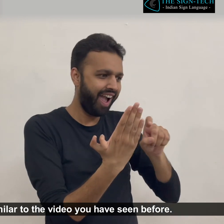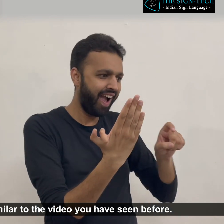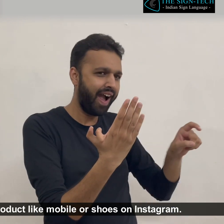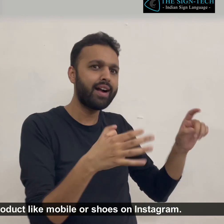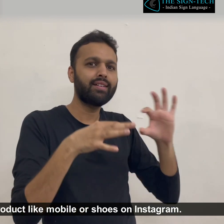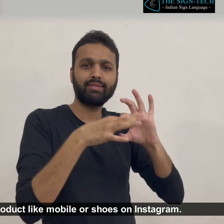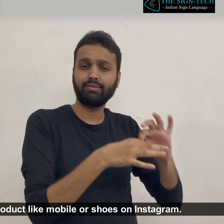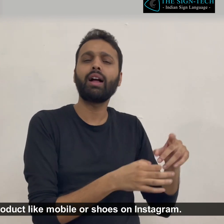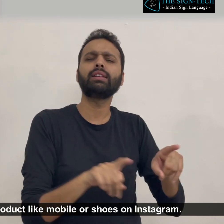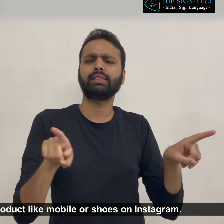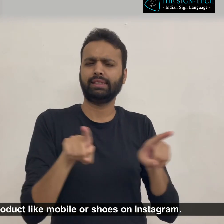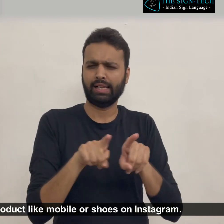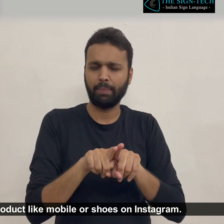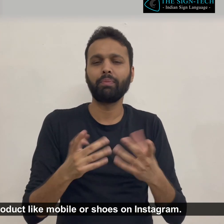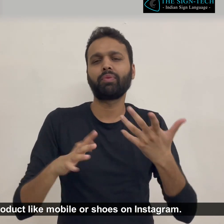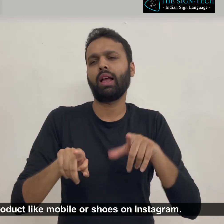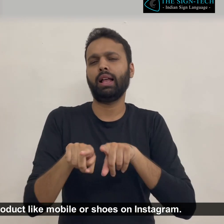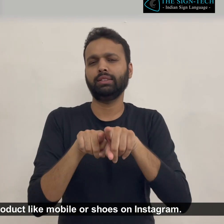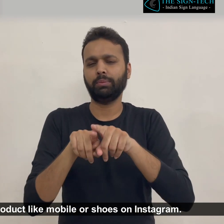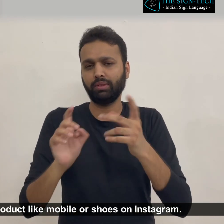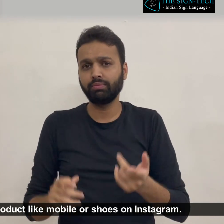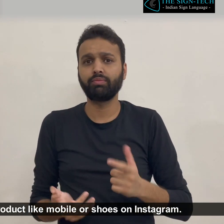If you click on a product like mobile or shoes on Instagram,